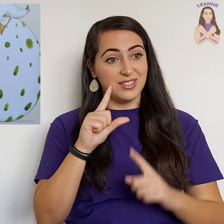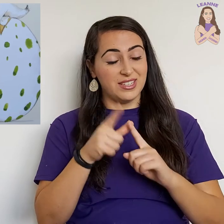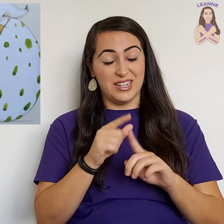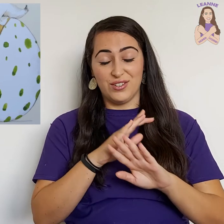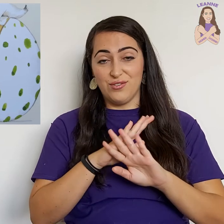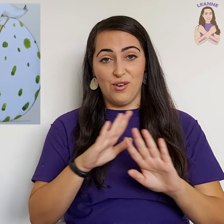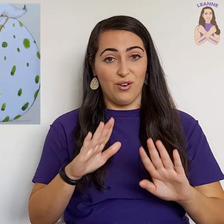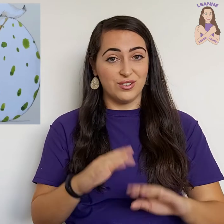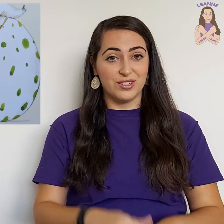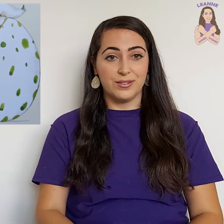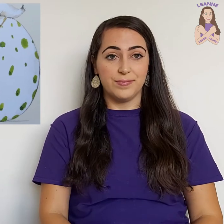did not.